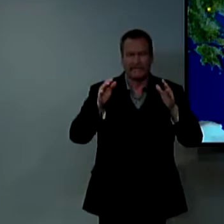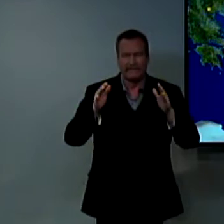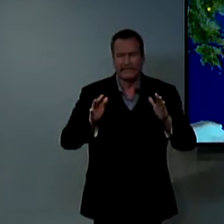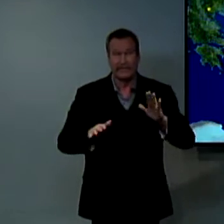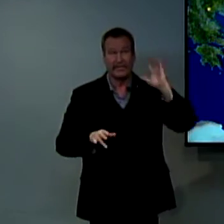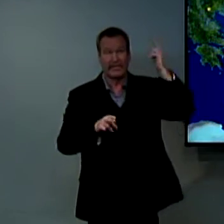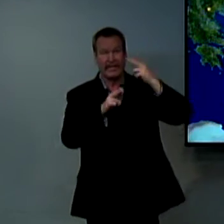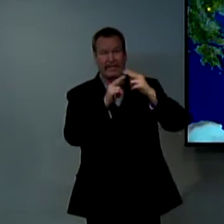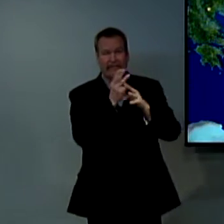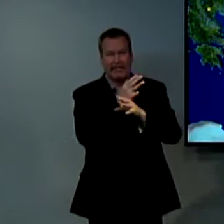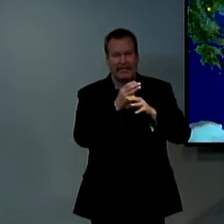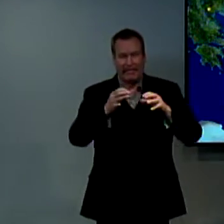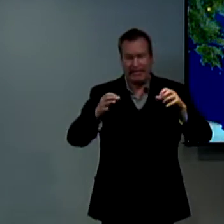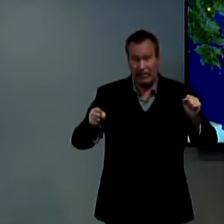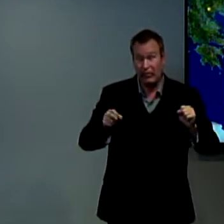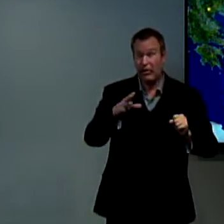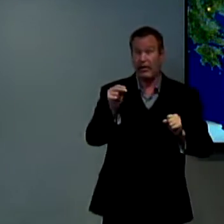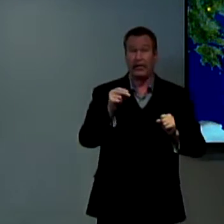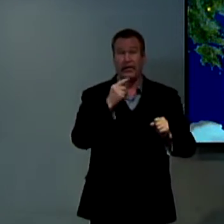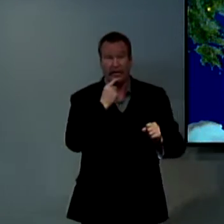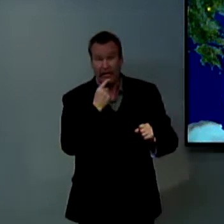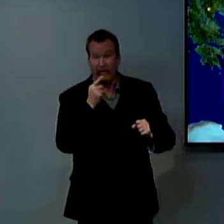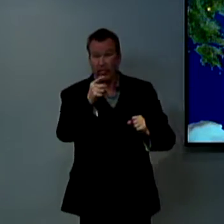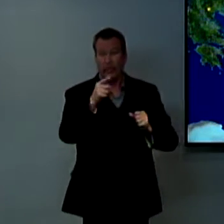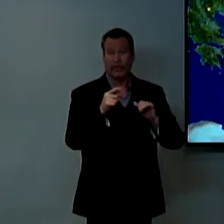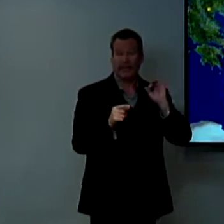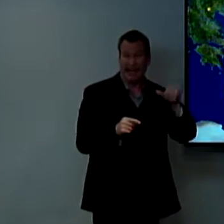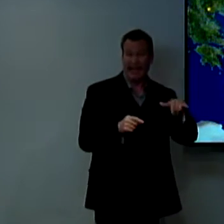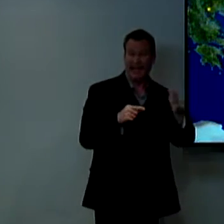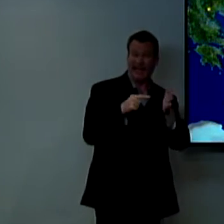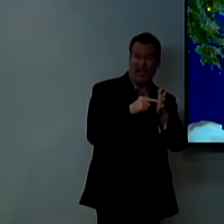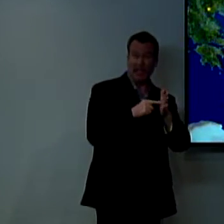he was the savior he was the one that had come down to save the earth